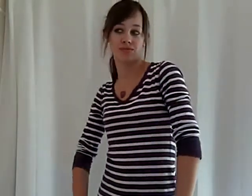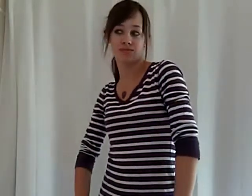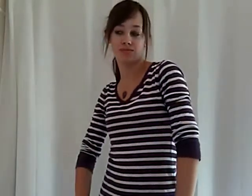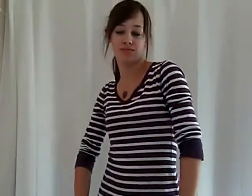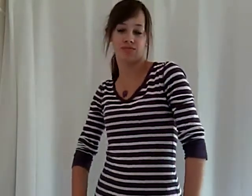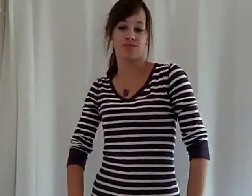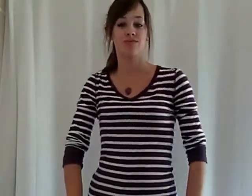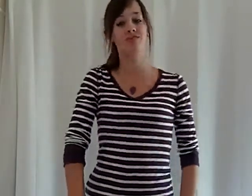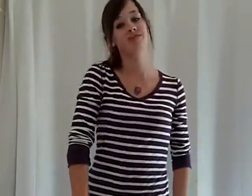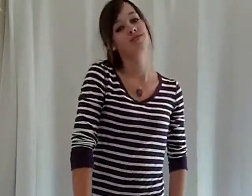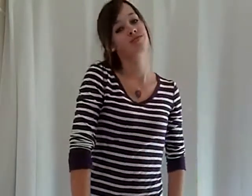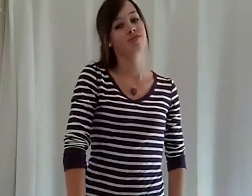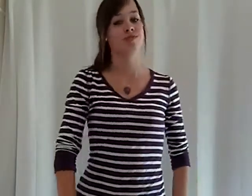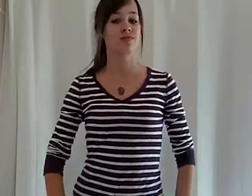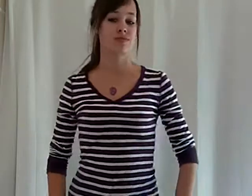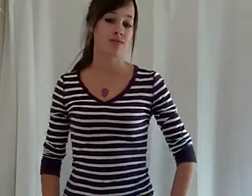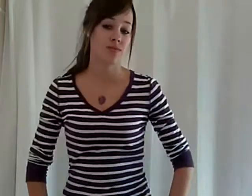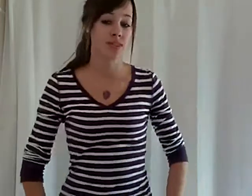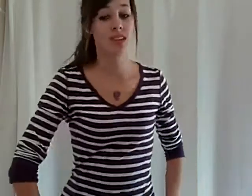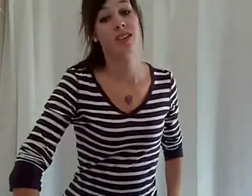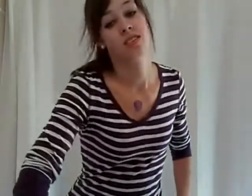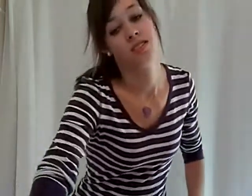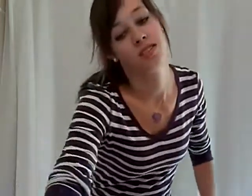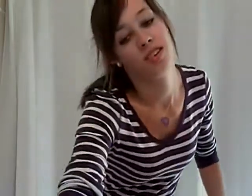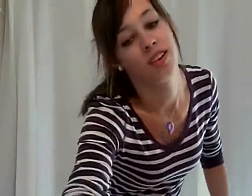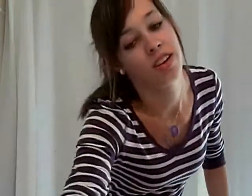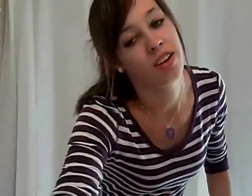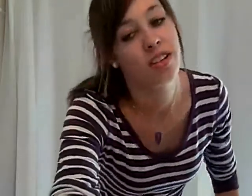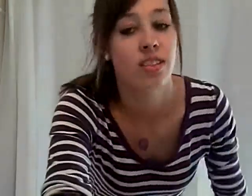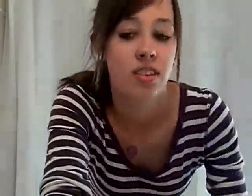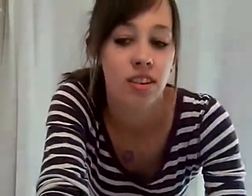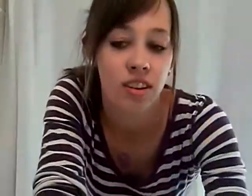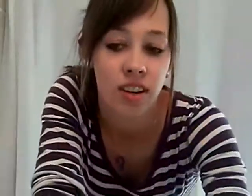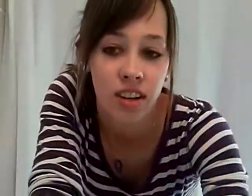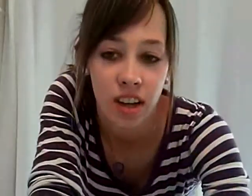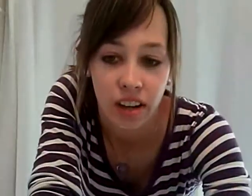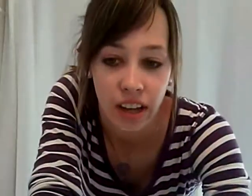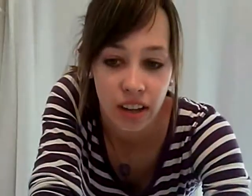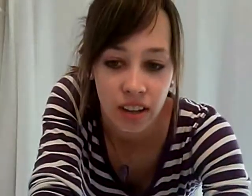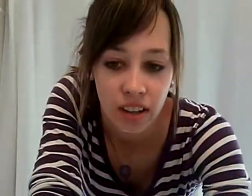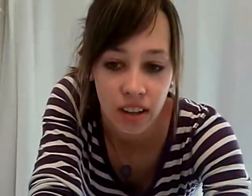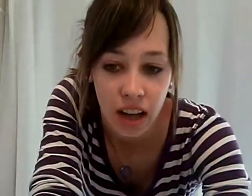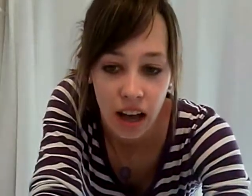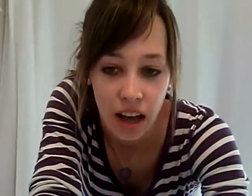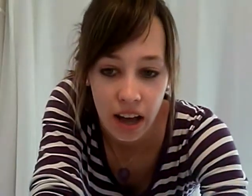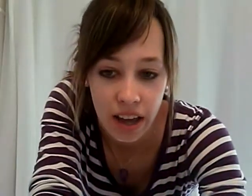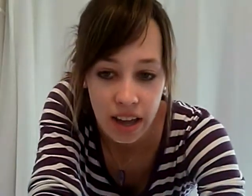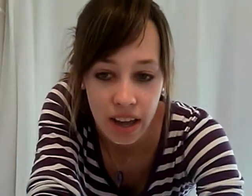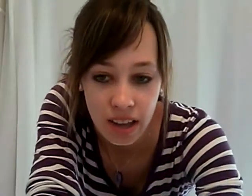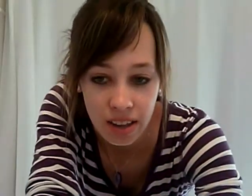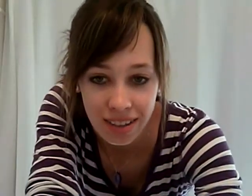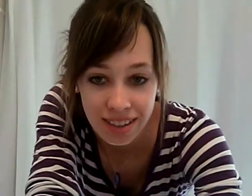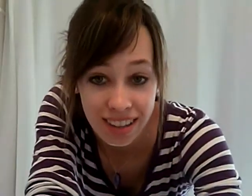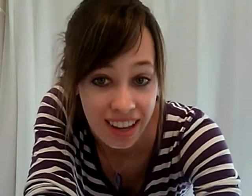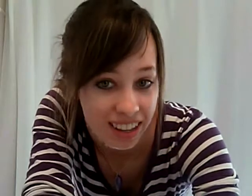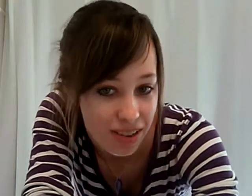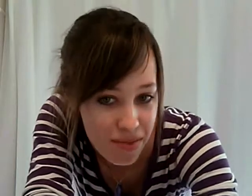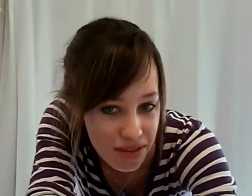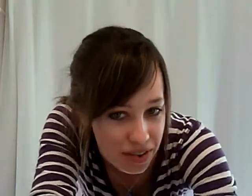all I can take is we should be together. Okay. I can't keep that